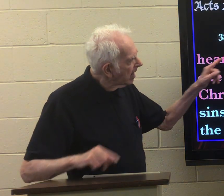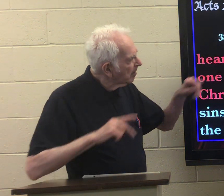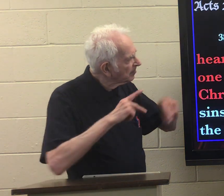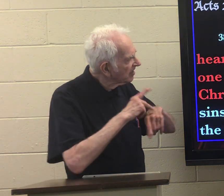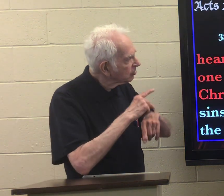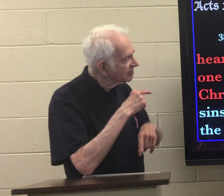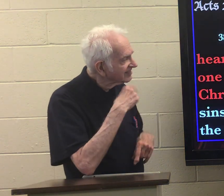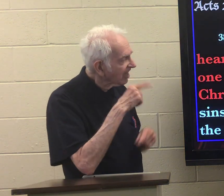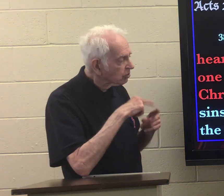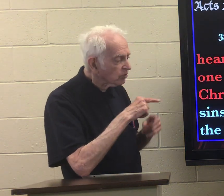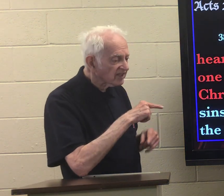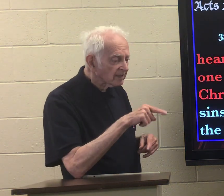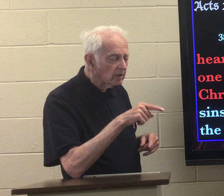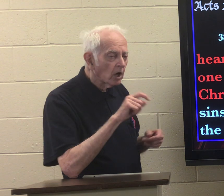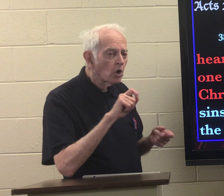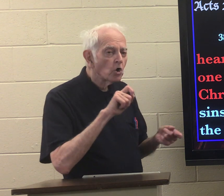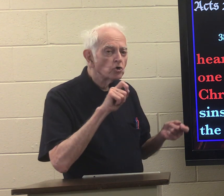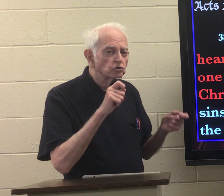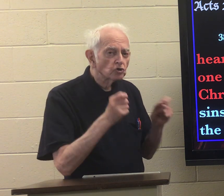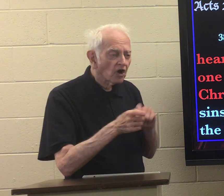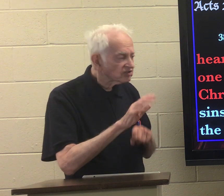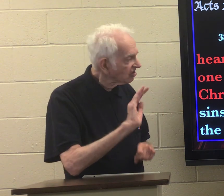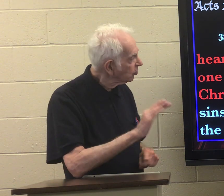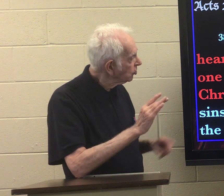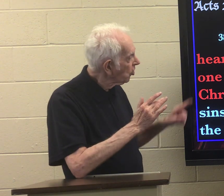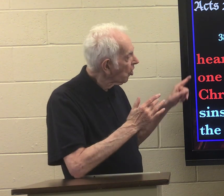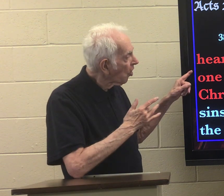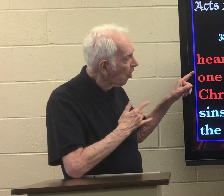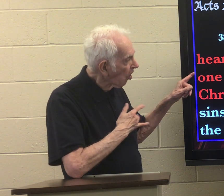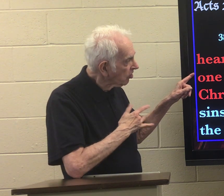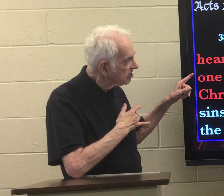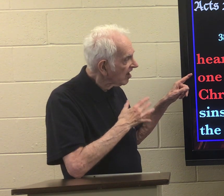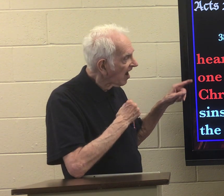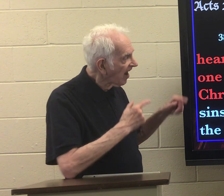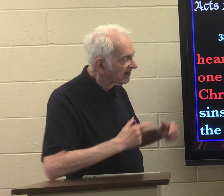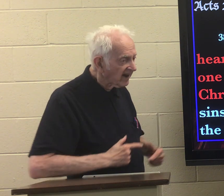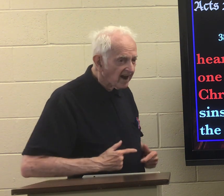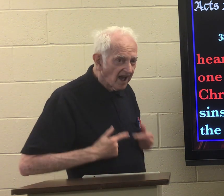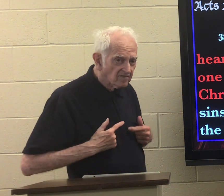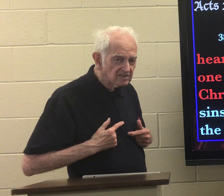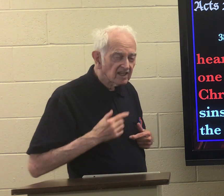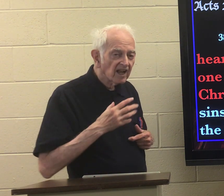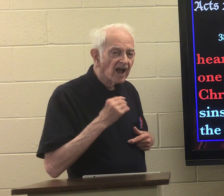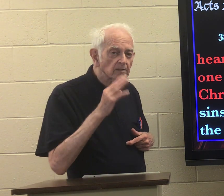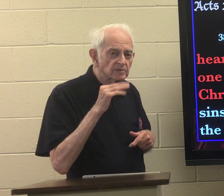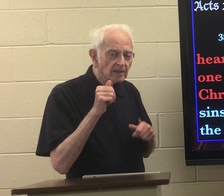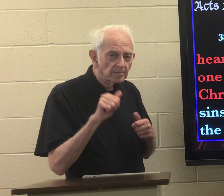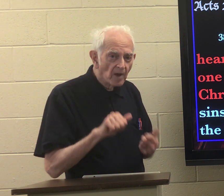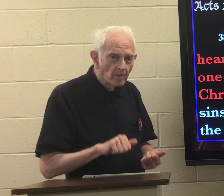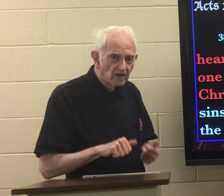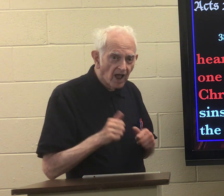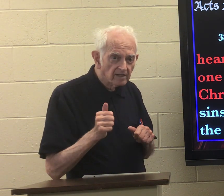Peter said to them change your hearts and lives and be baptized